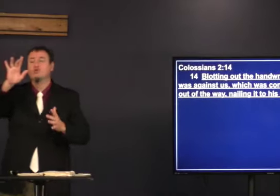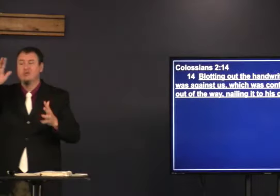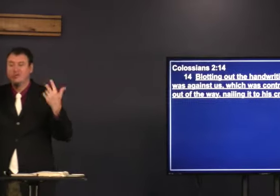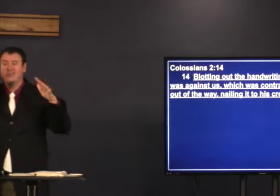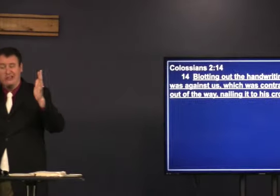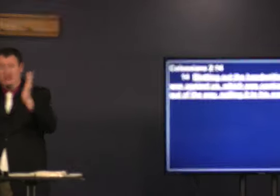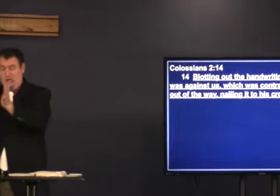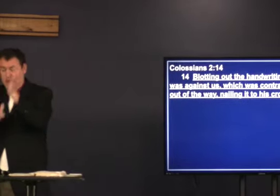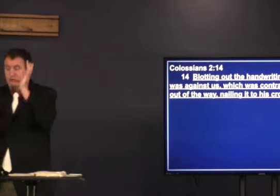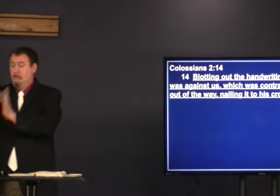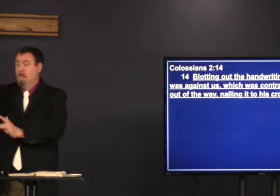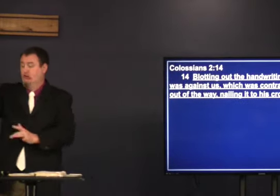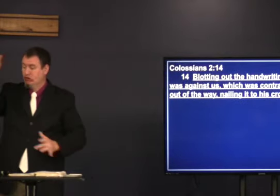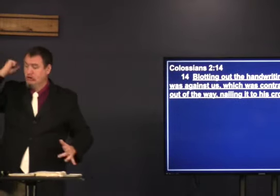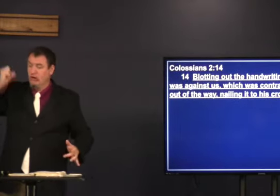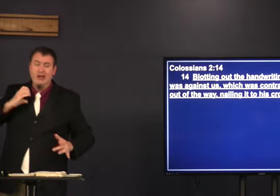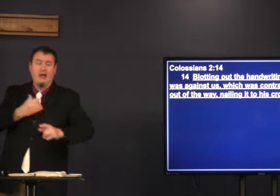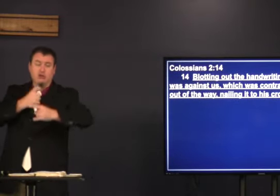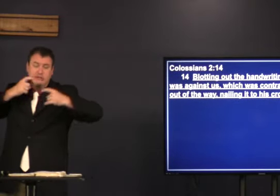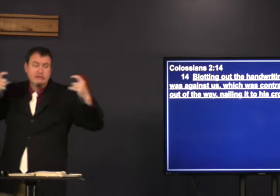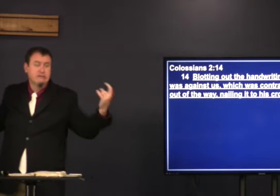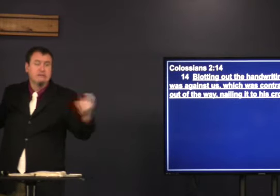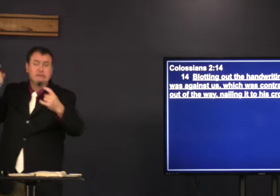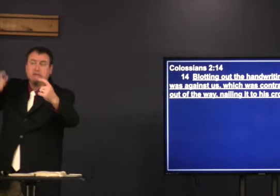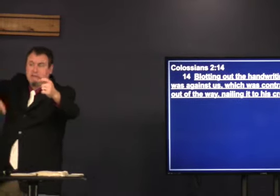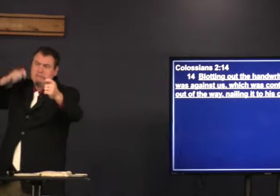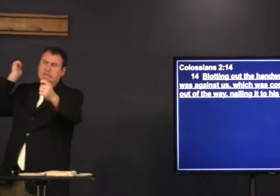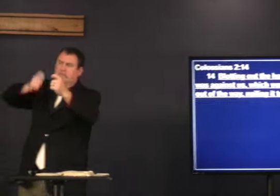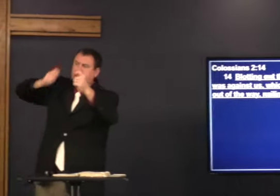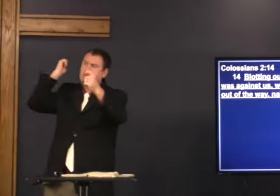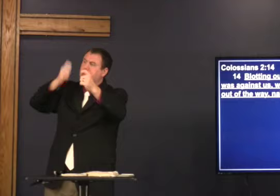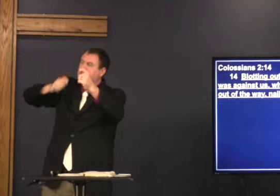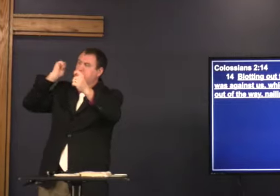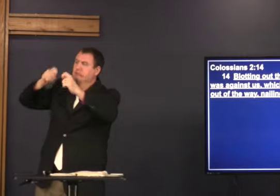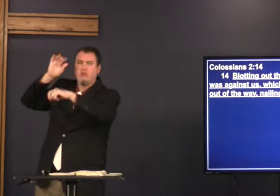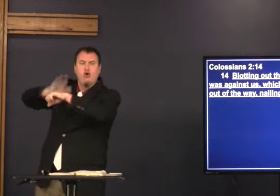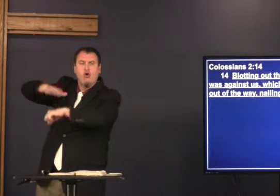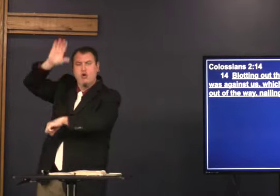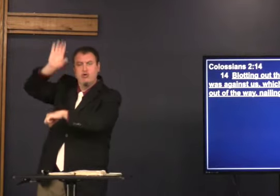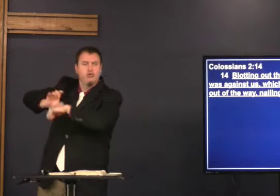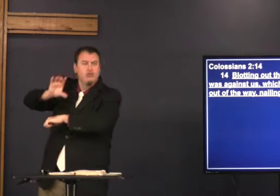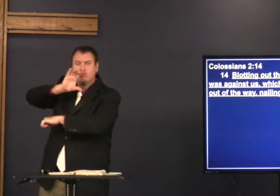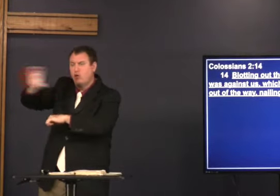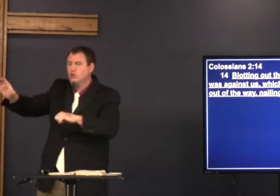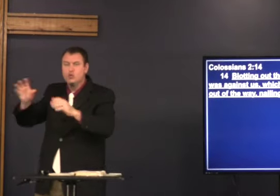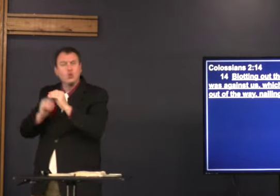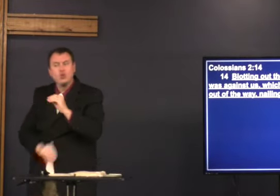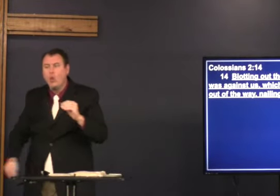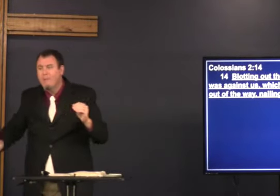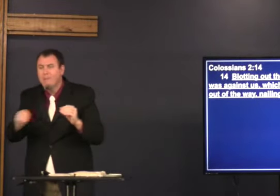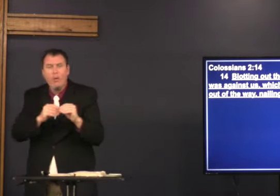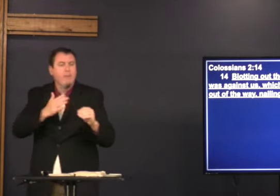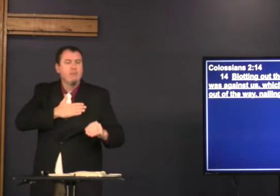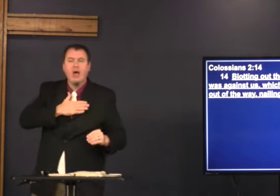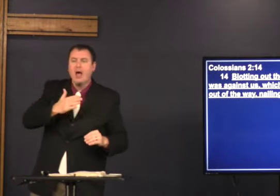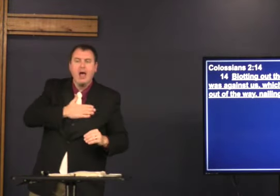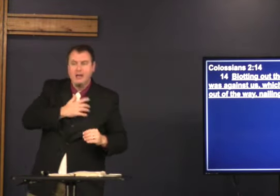In chapter 2, we talk about how our sins have been nailed to the cross.